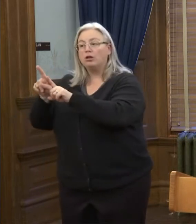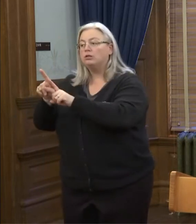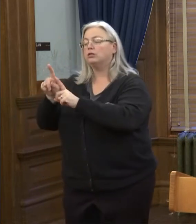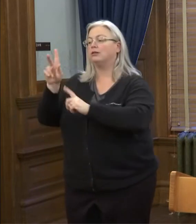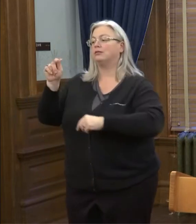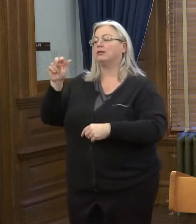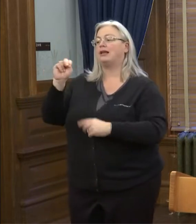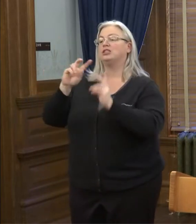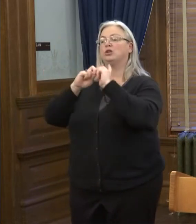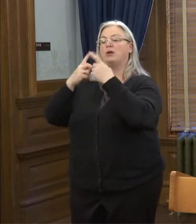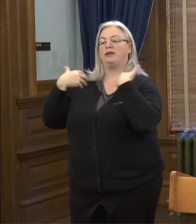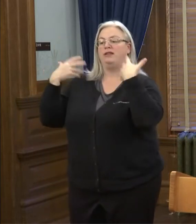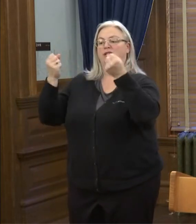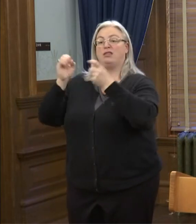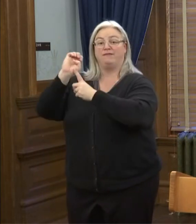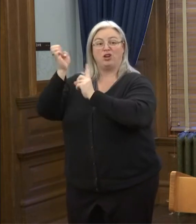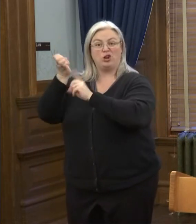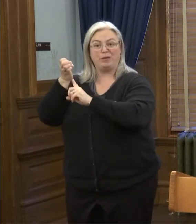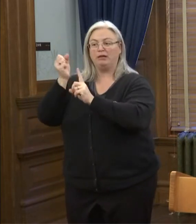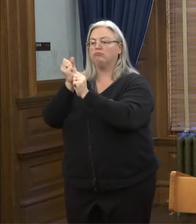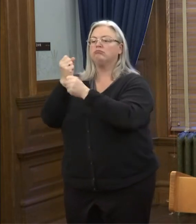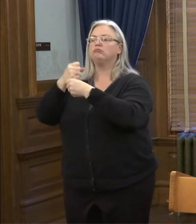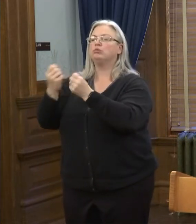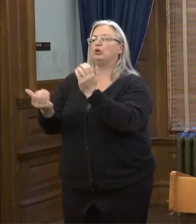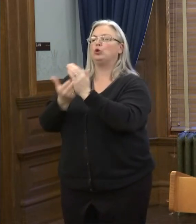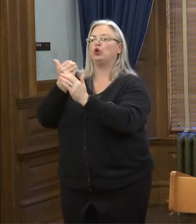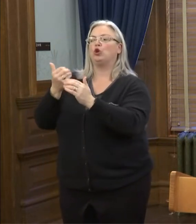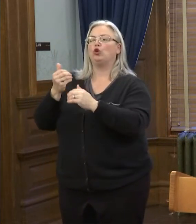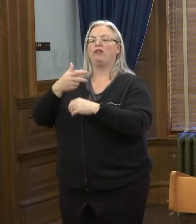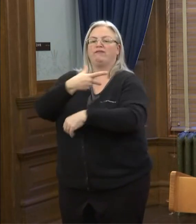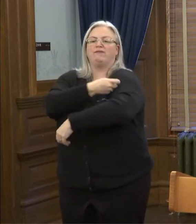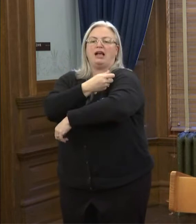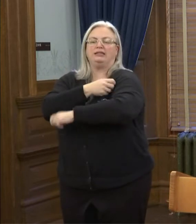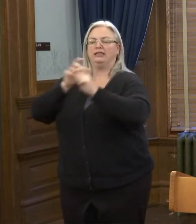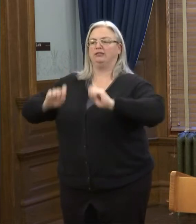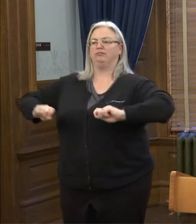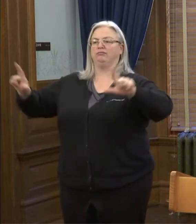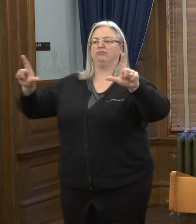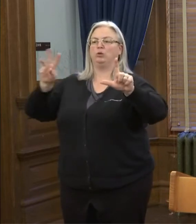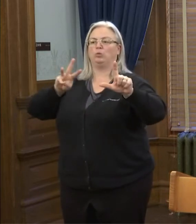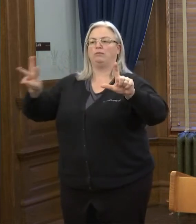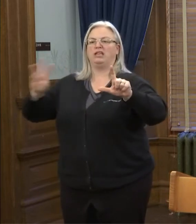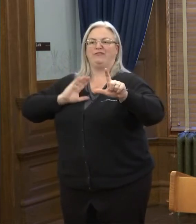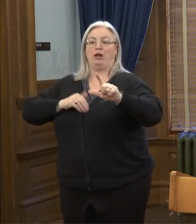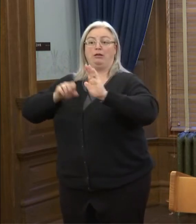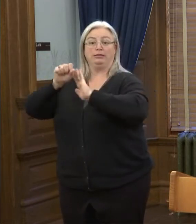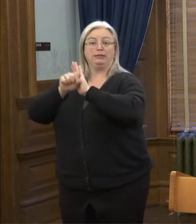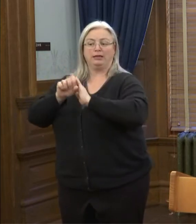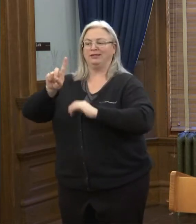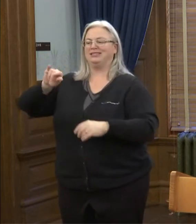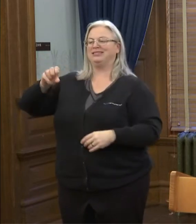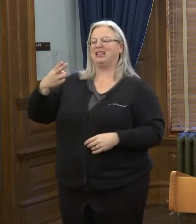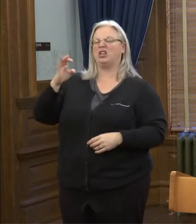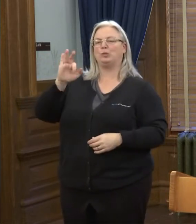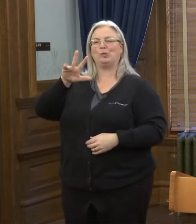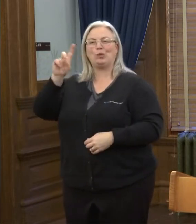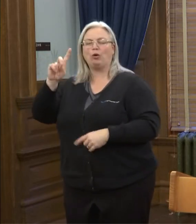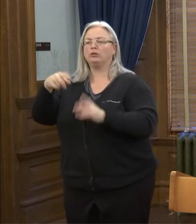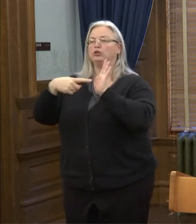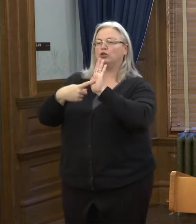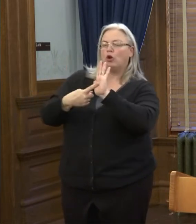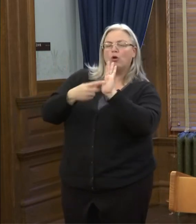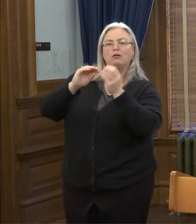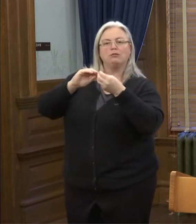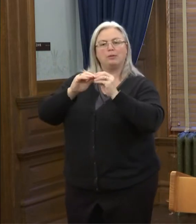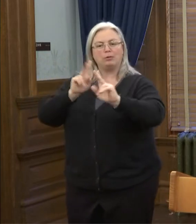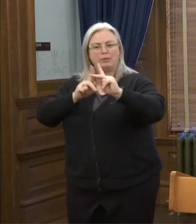the Kansas Department of Health and Environment has created a new vaccine dashboard for our state. The dashboard details the number of